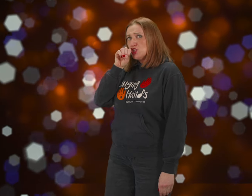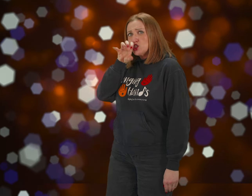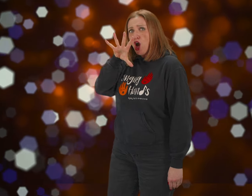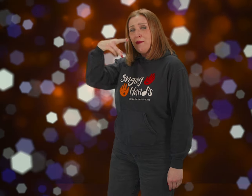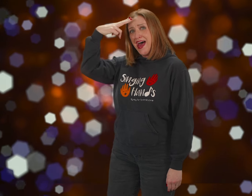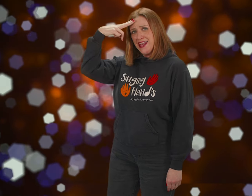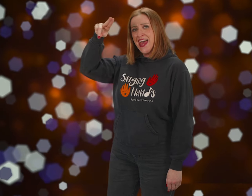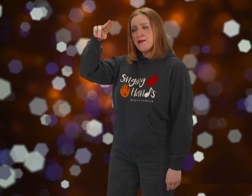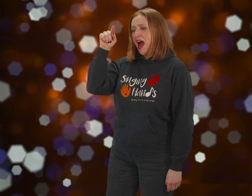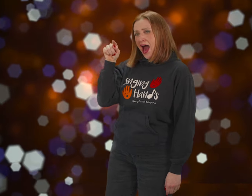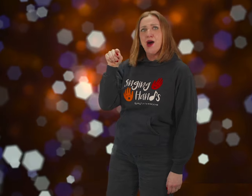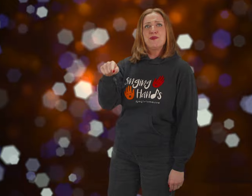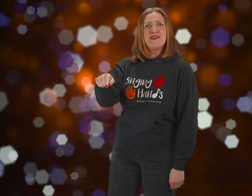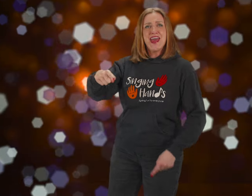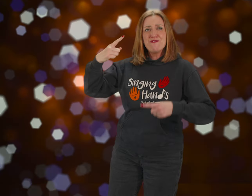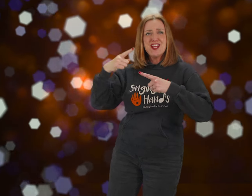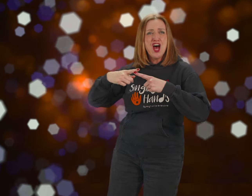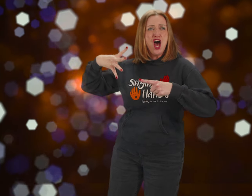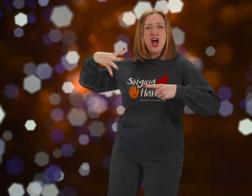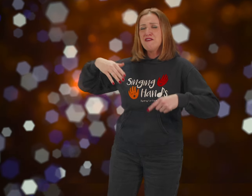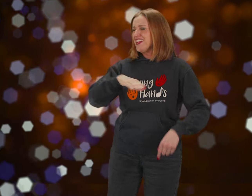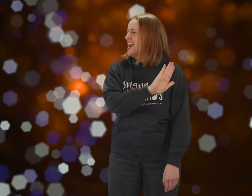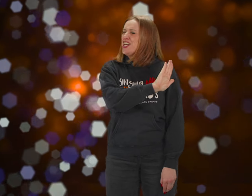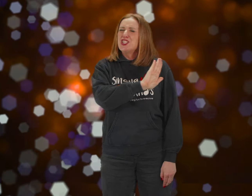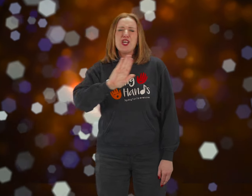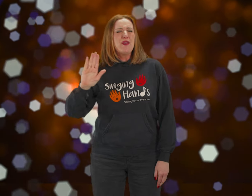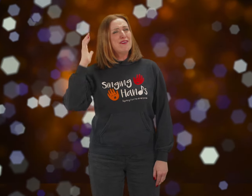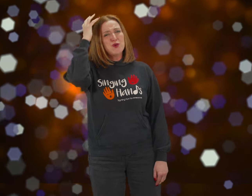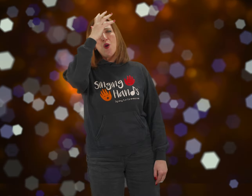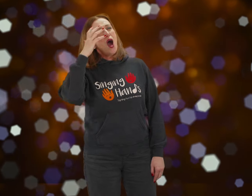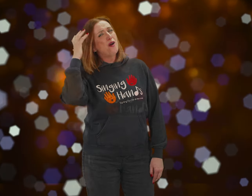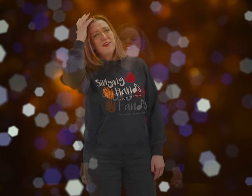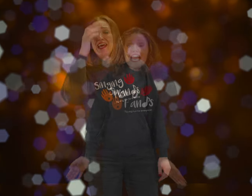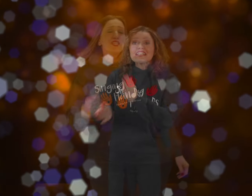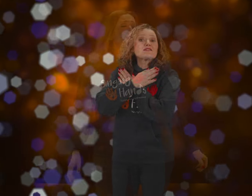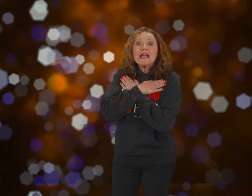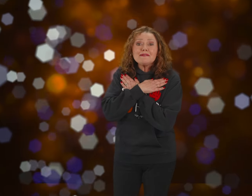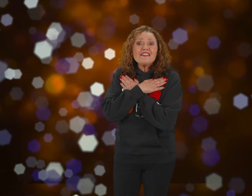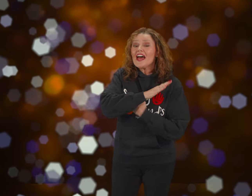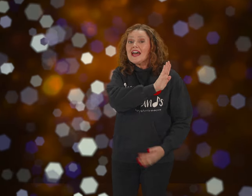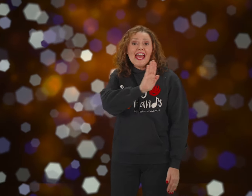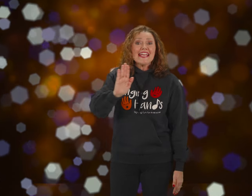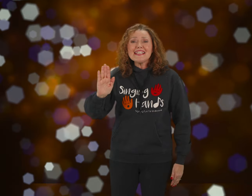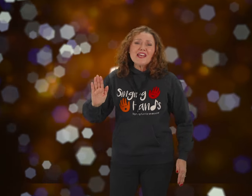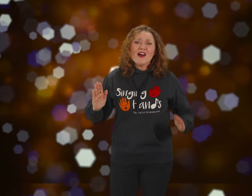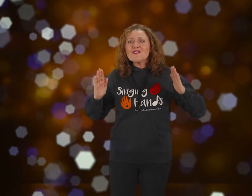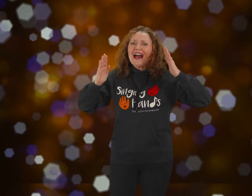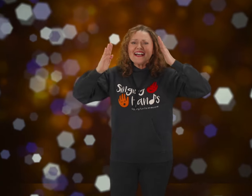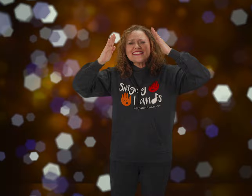just call my name I'll be there in a hurry You don't have to worry But baby, there ain't no mountain